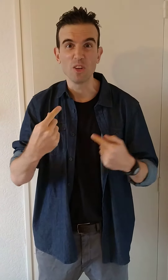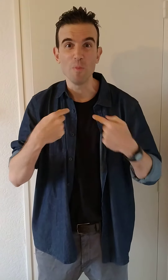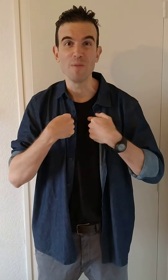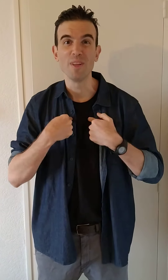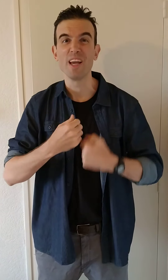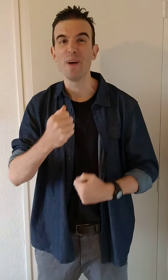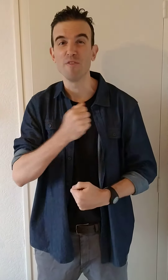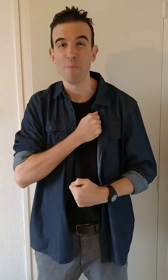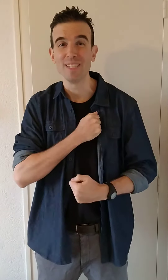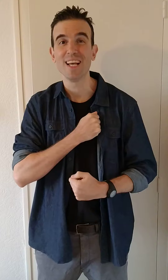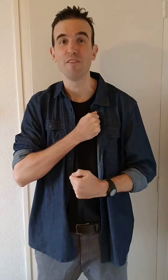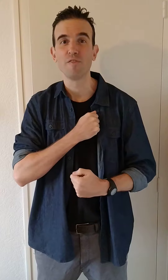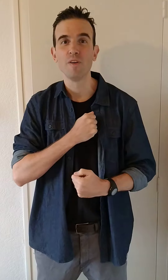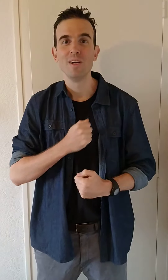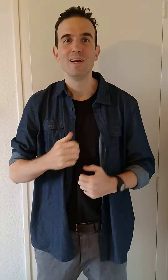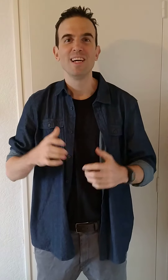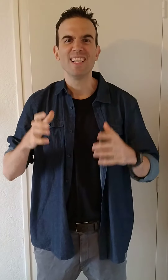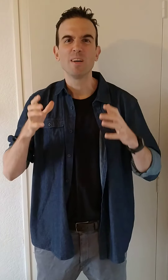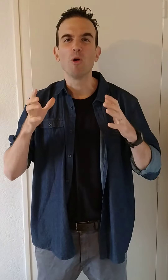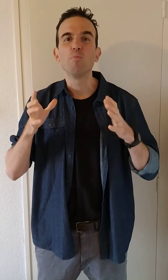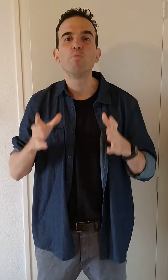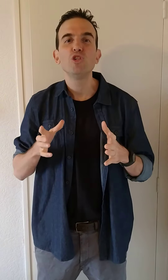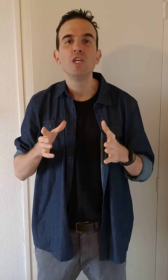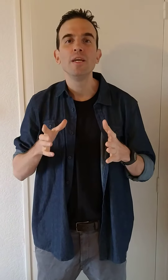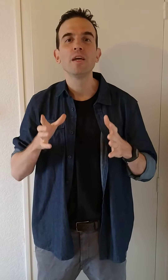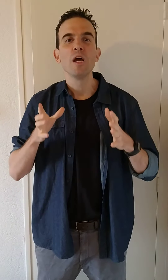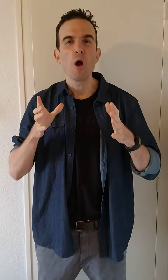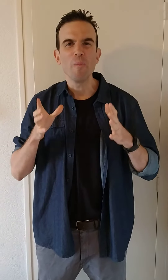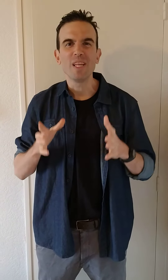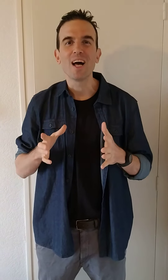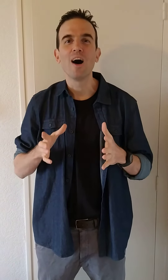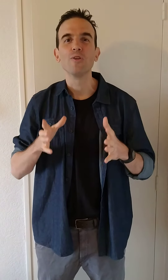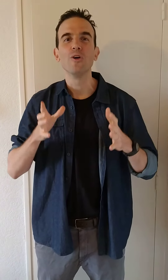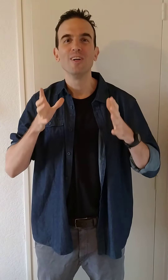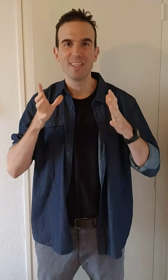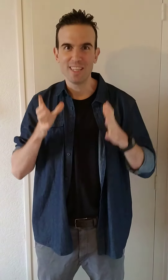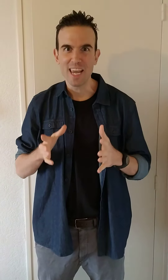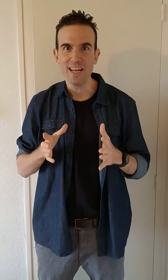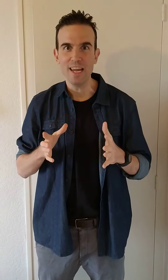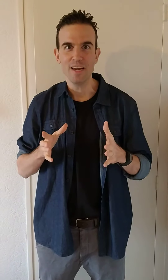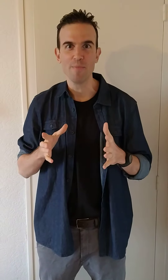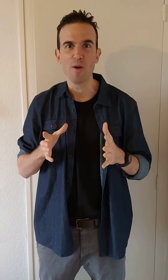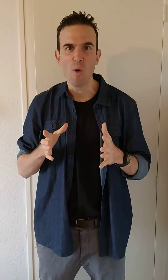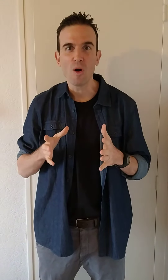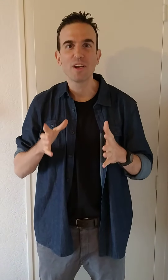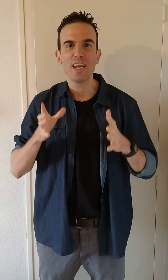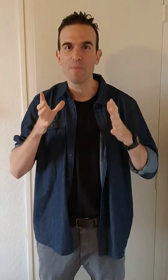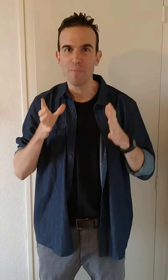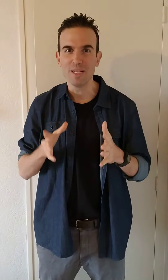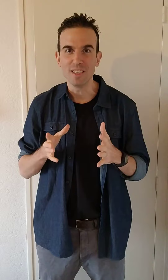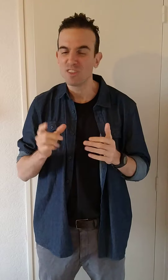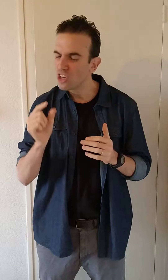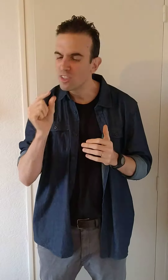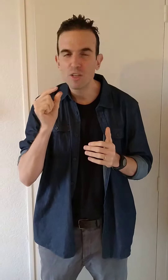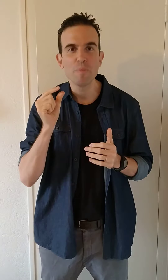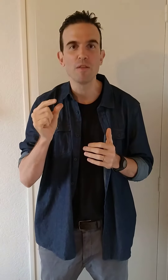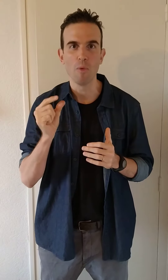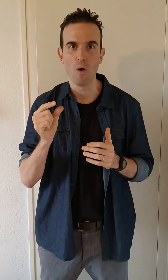commitment I make for myself. It's about pushing a bit harder daily in my work, in my business, just a bit more